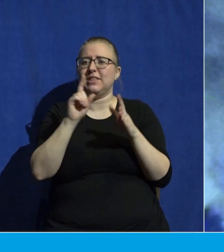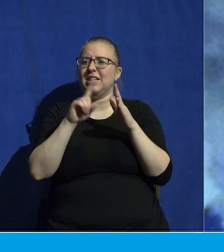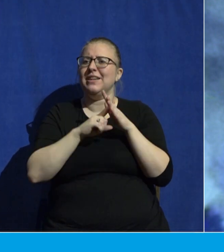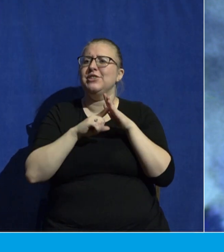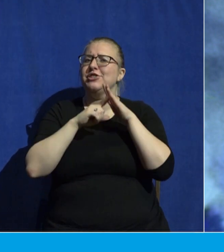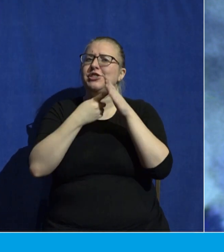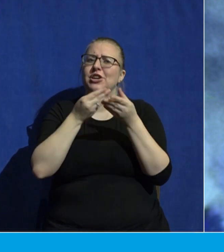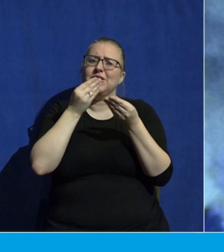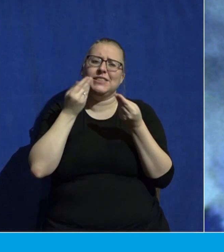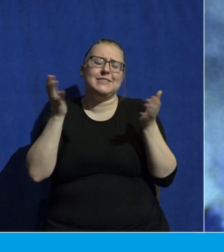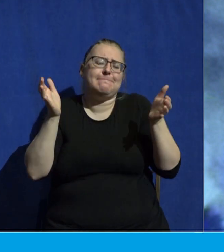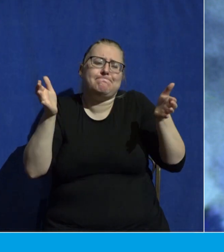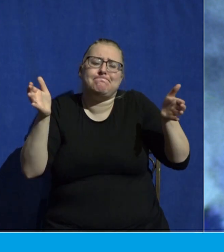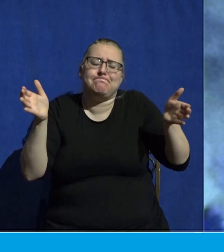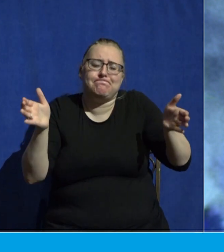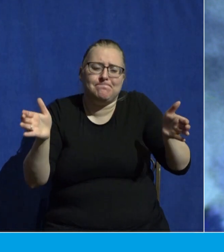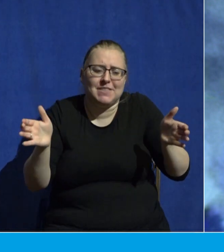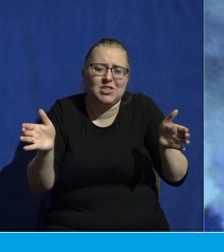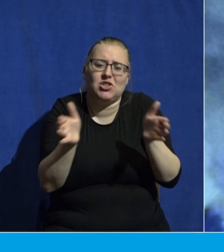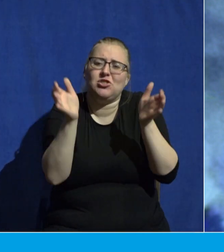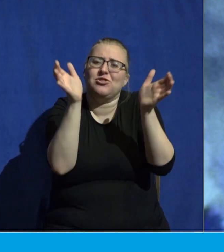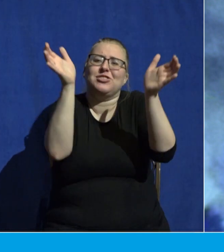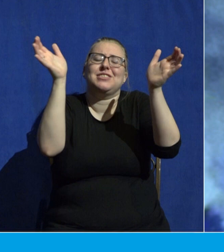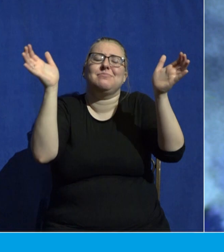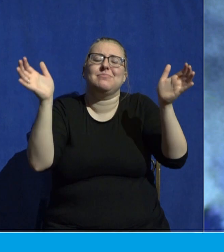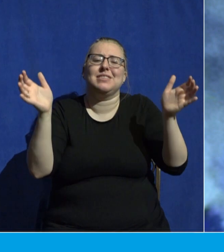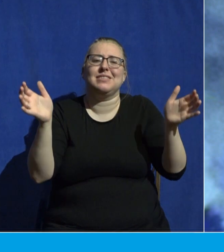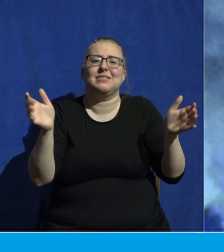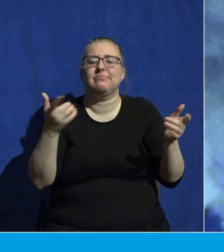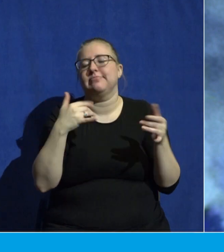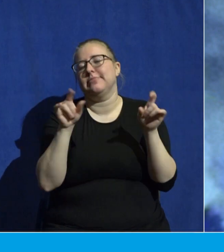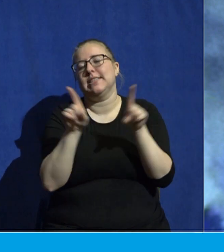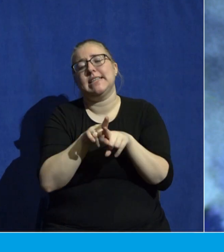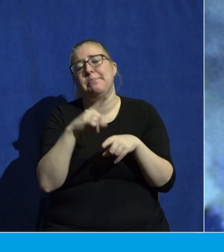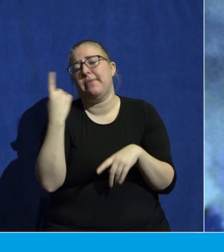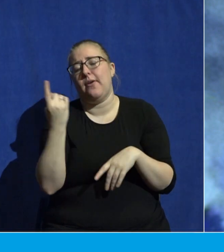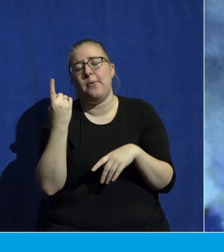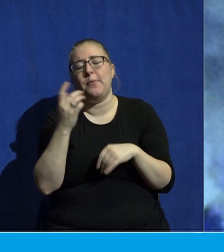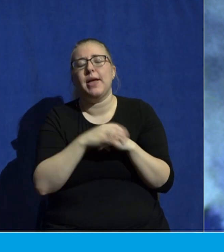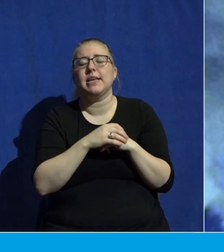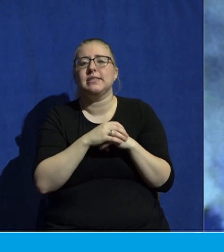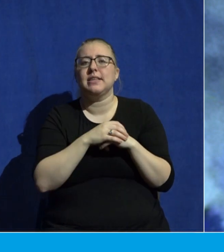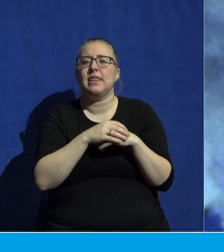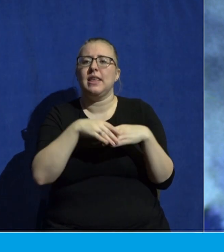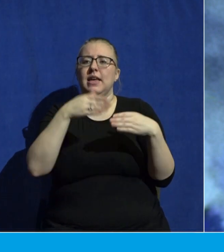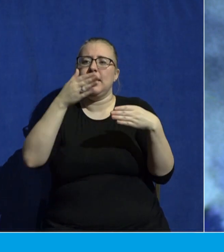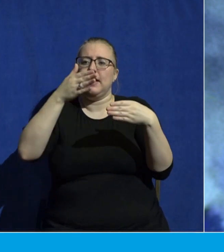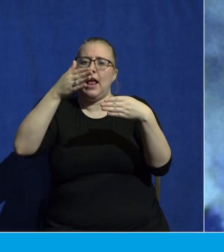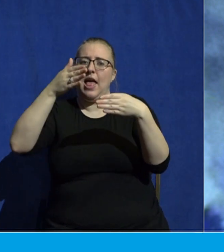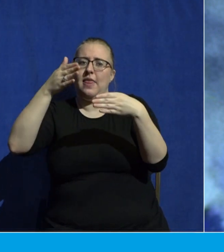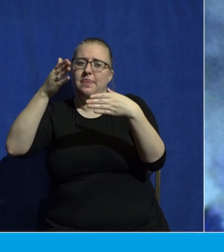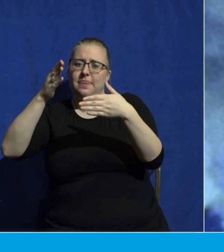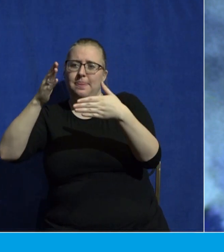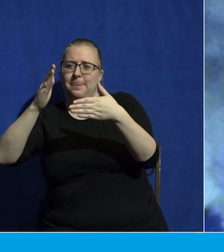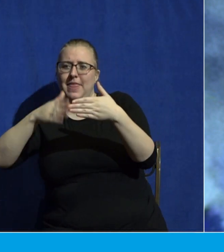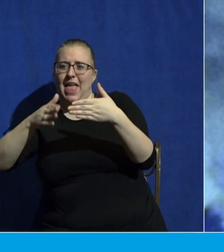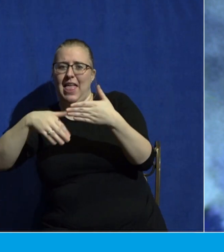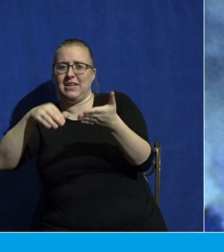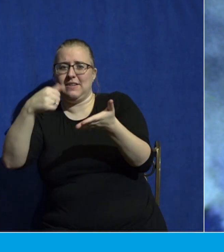just encouraging me and speaking words of life like she always did. And she gets to the end of this handwritten letter and she says